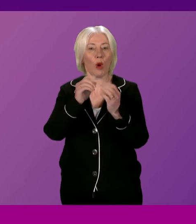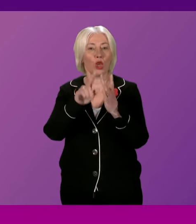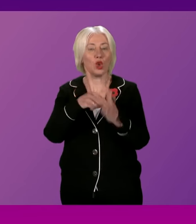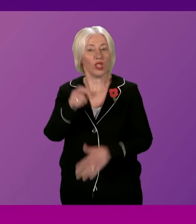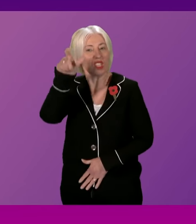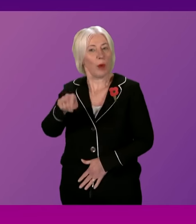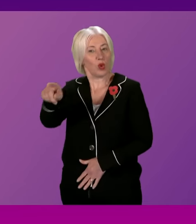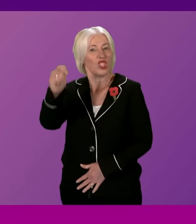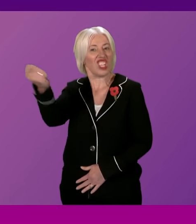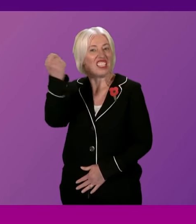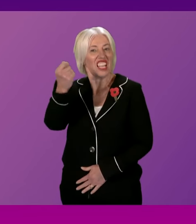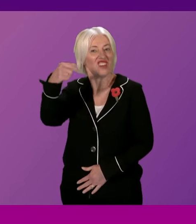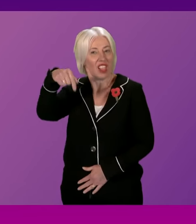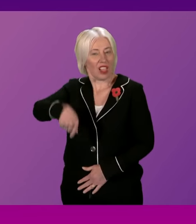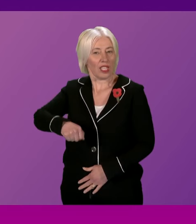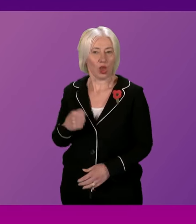in Scotland.